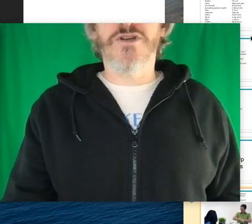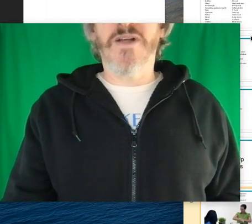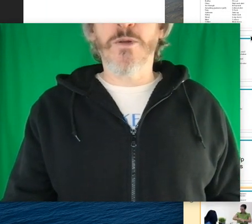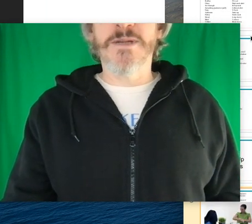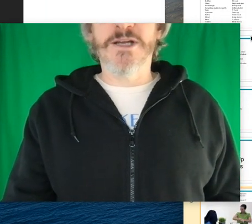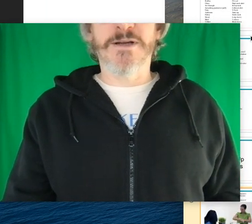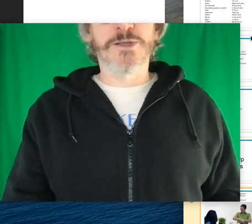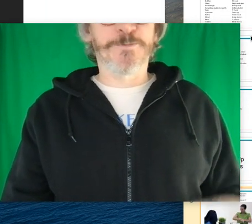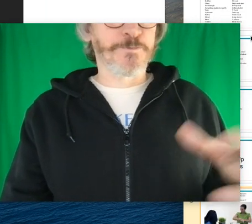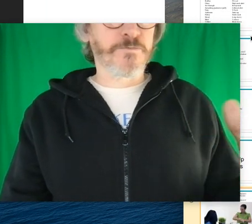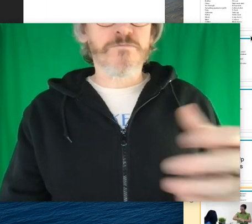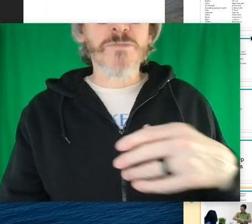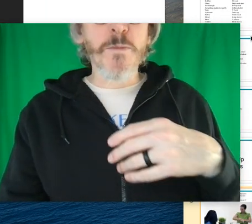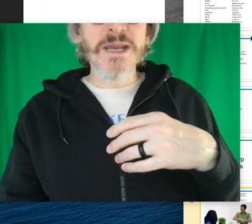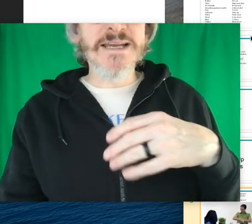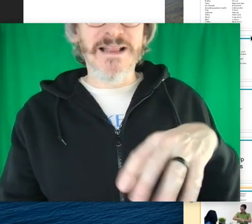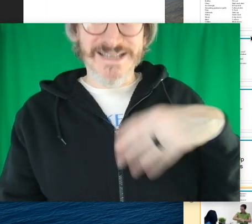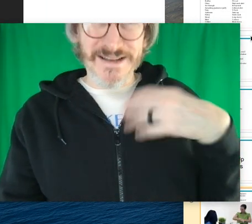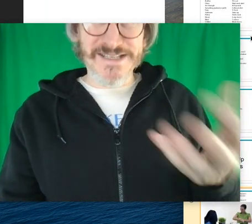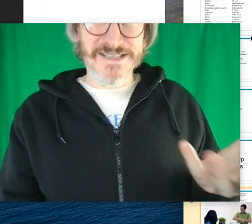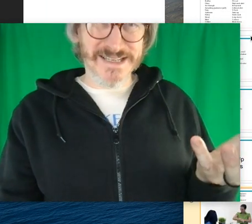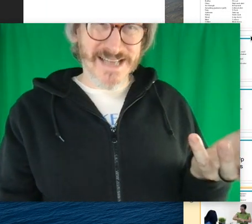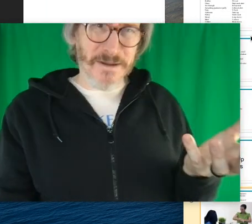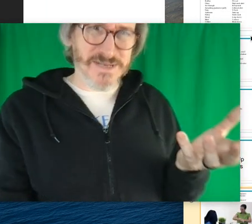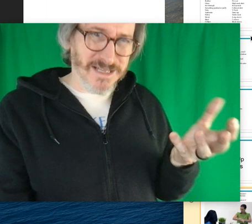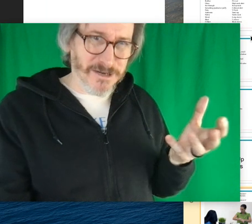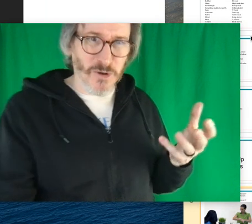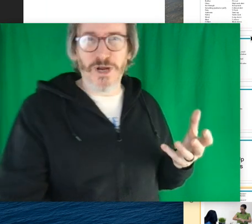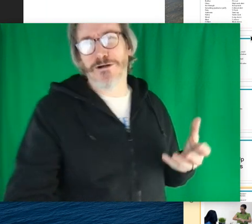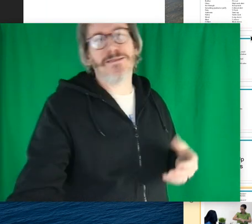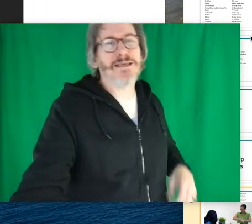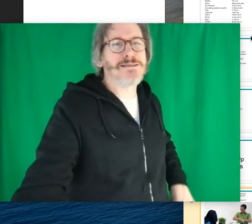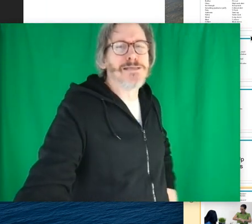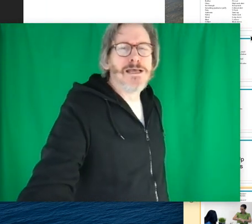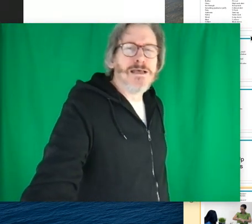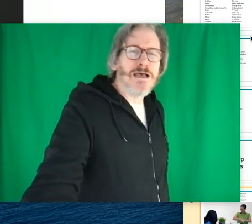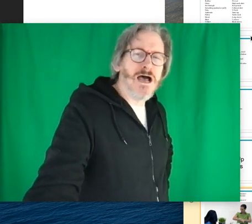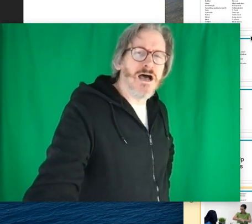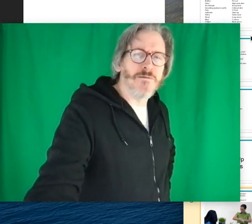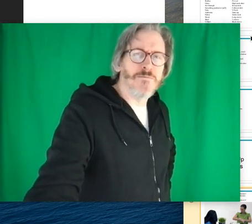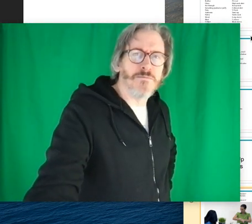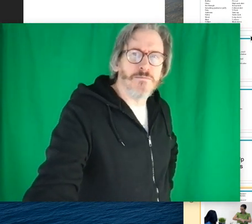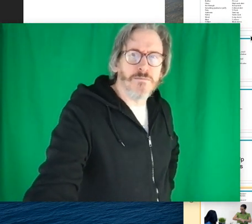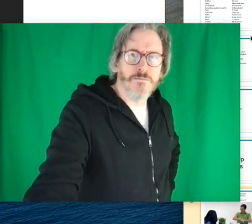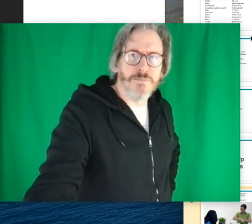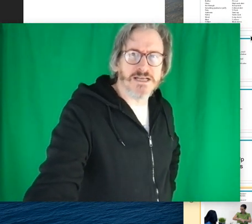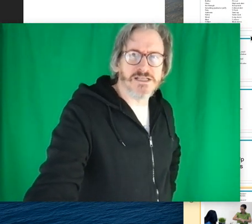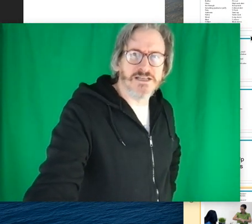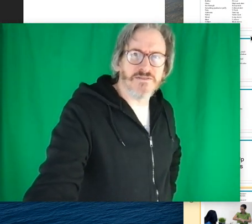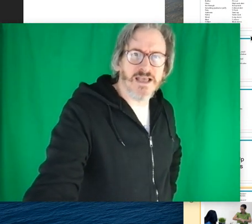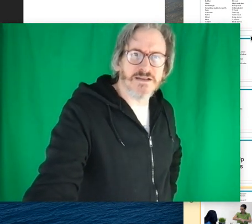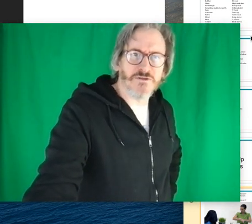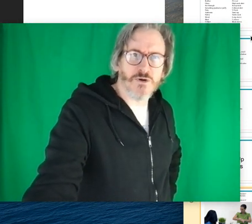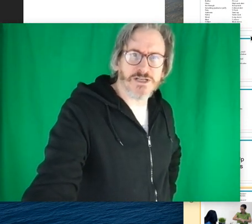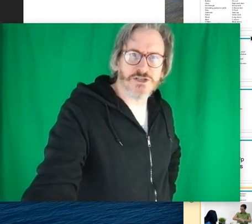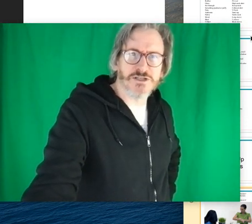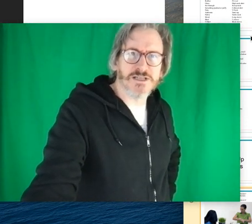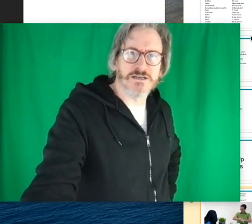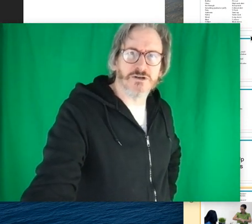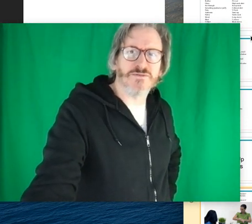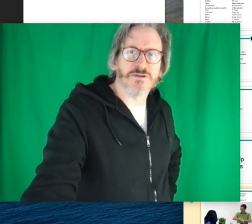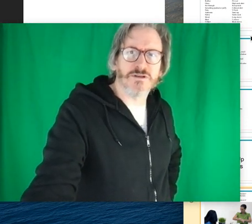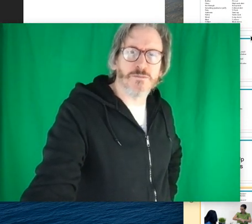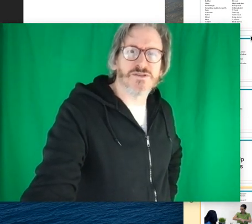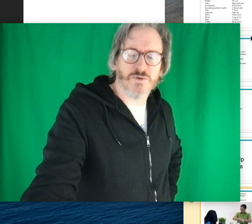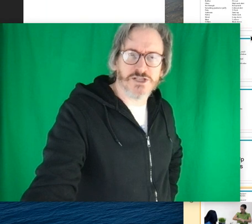and there's follow-up materials mini dialogues now these the setup is a little bit weird on these um because they had different questions